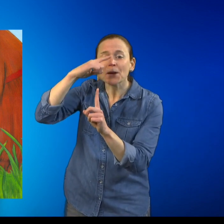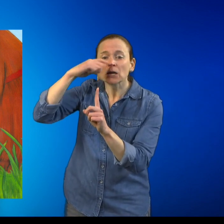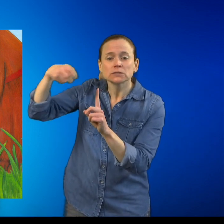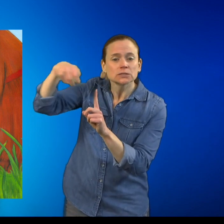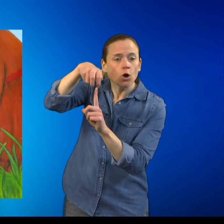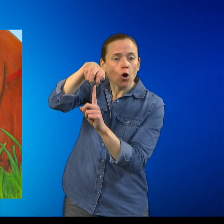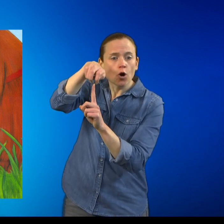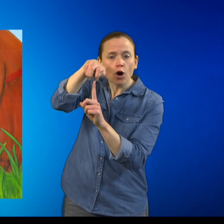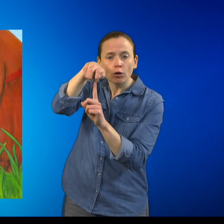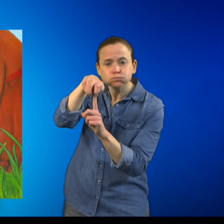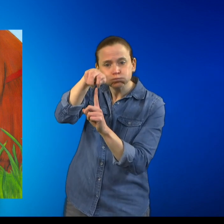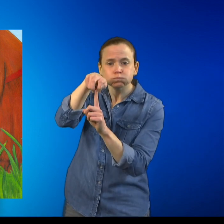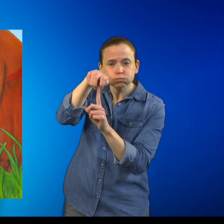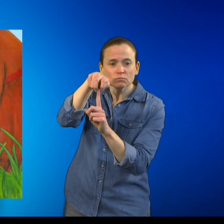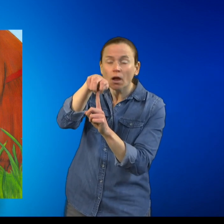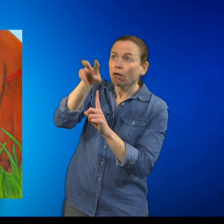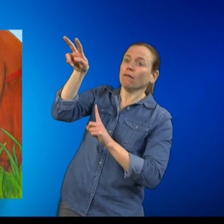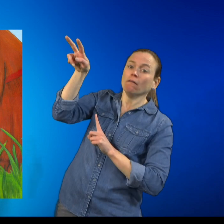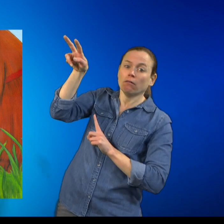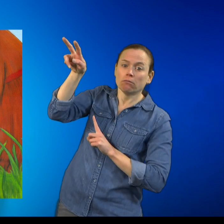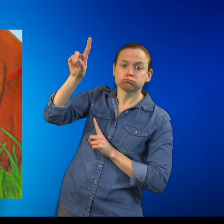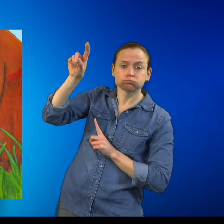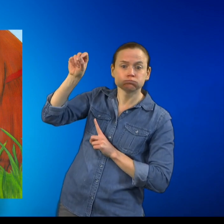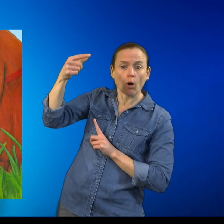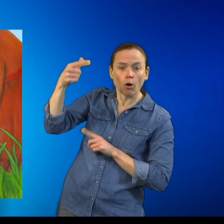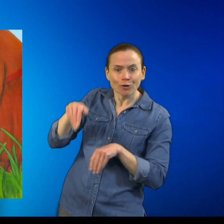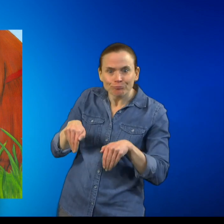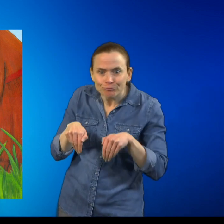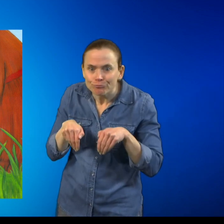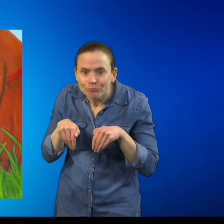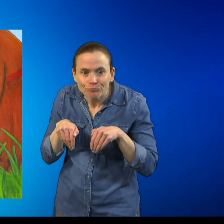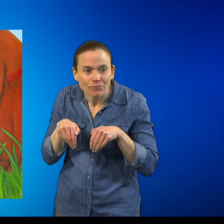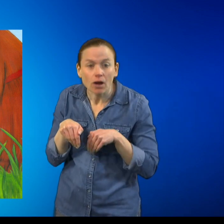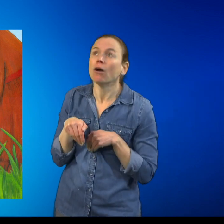A mouse on a mushroom shares his milk. A